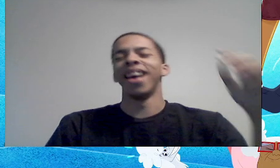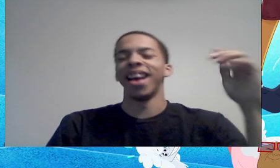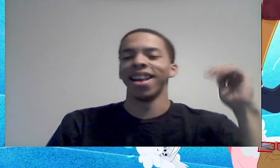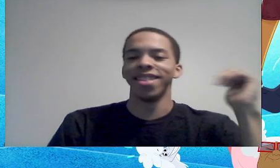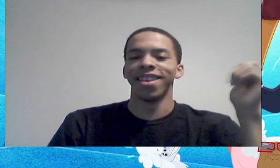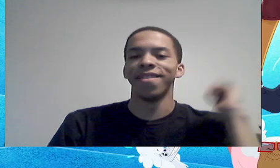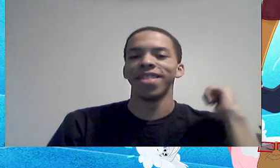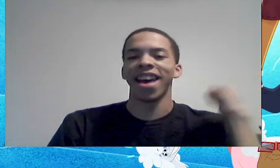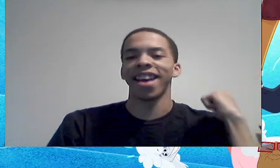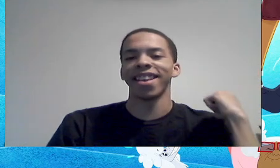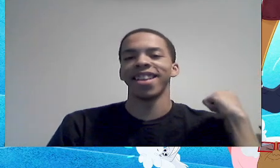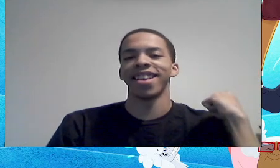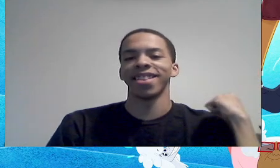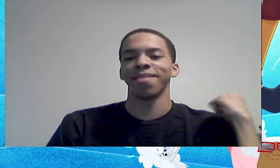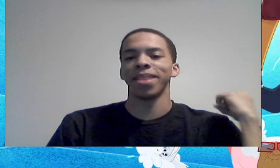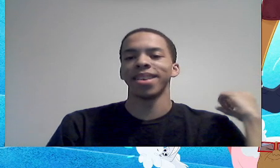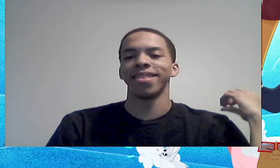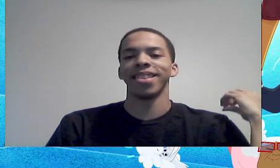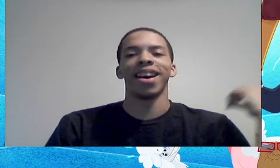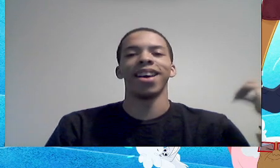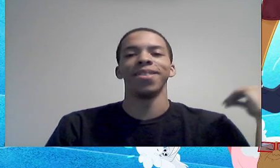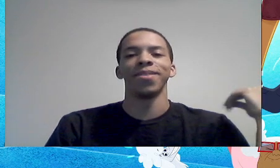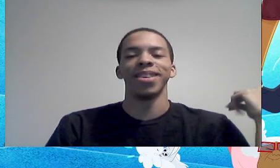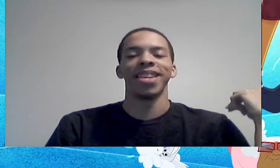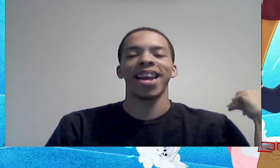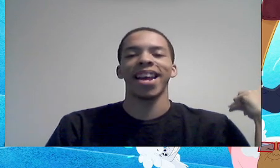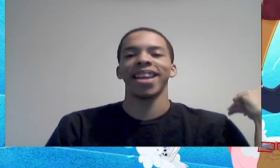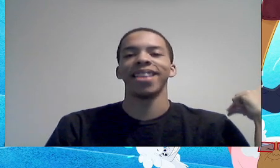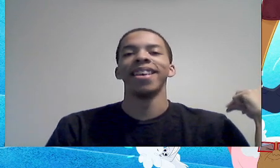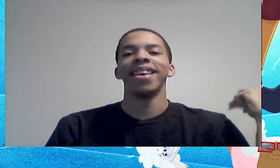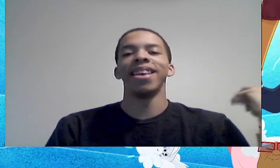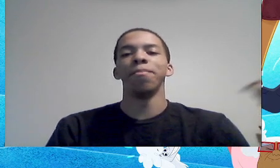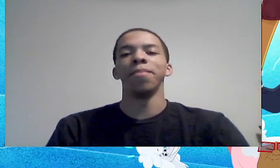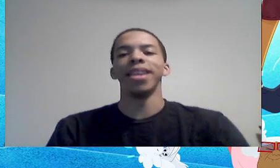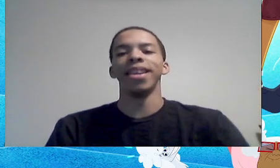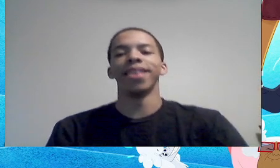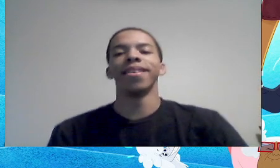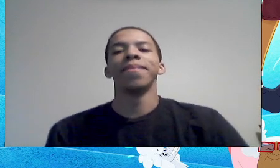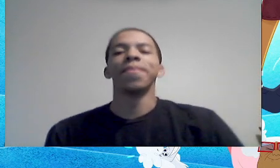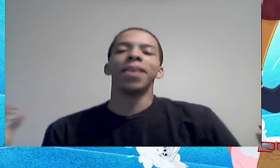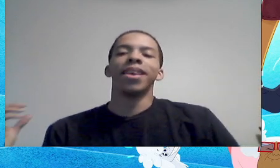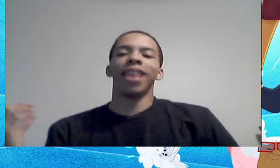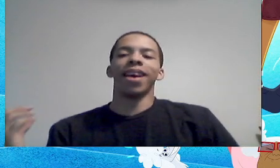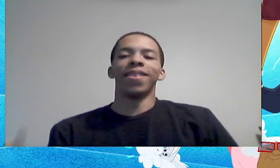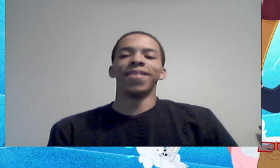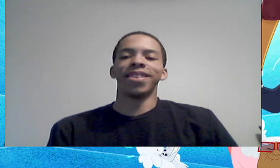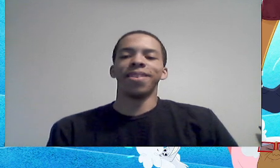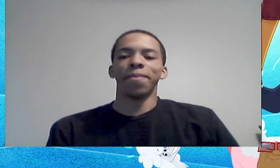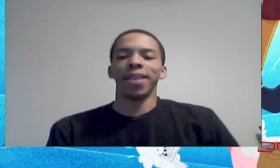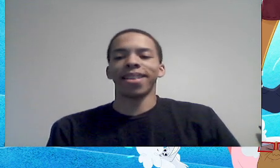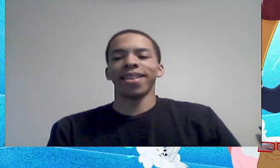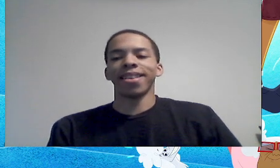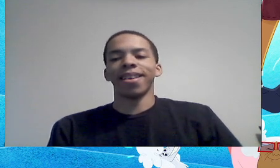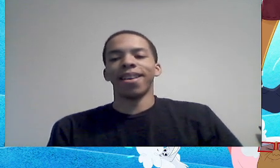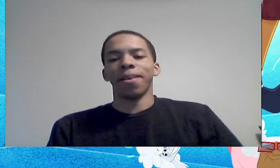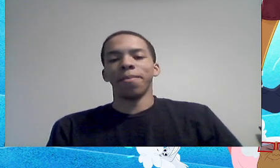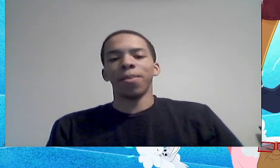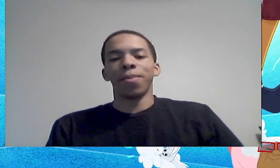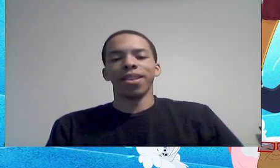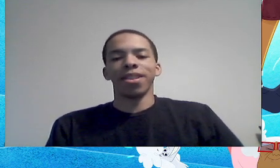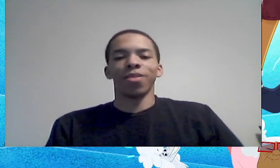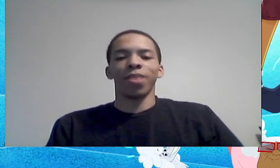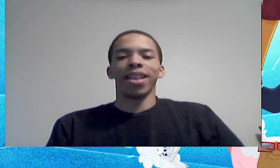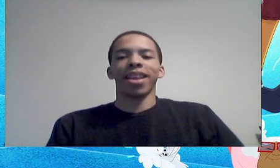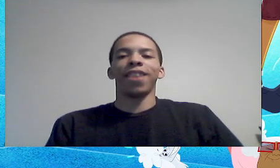I, and I love that connection, because in Hollywood, and in media, they always depict, um,